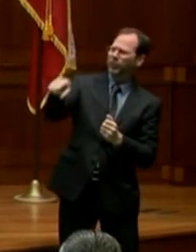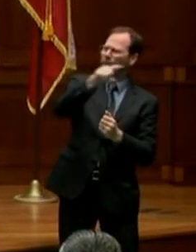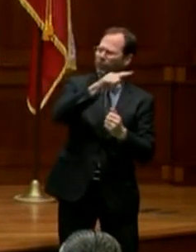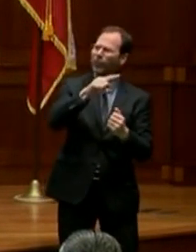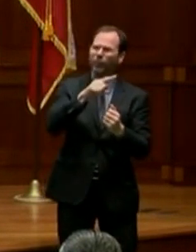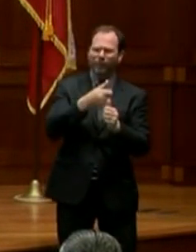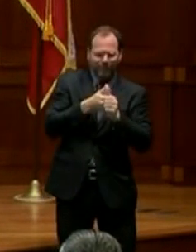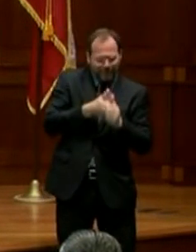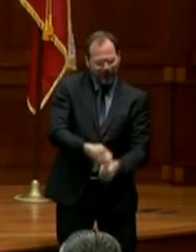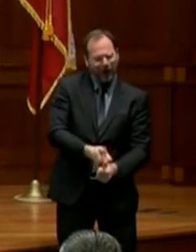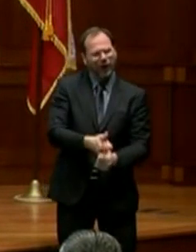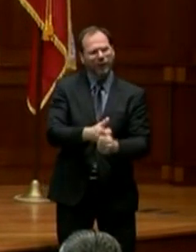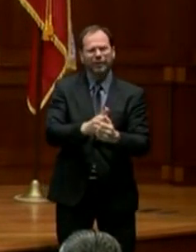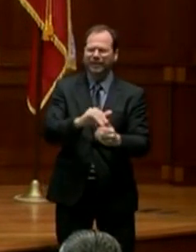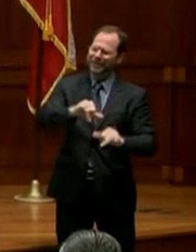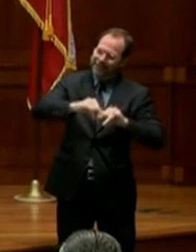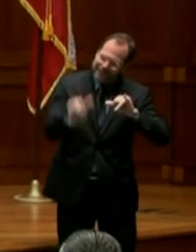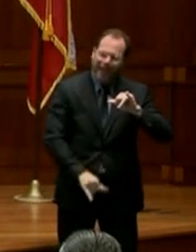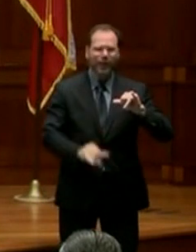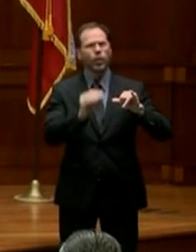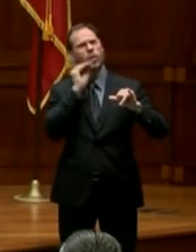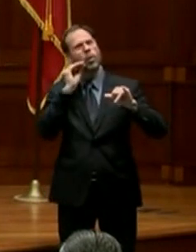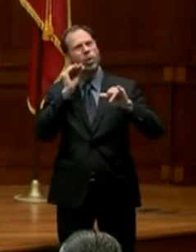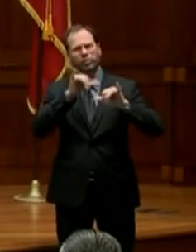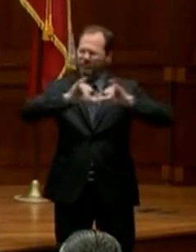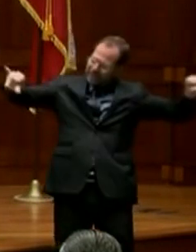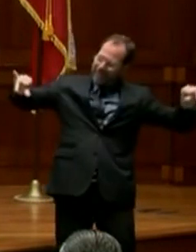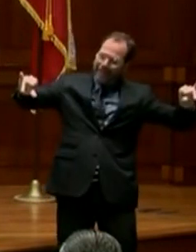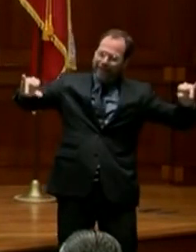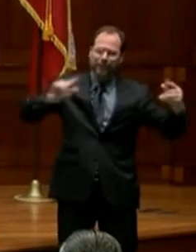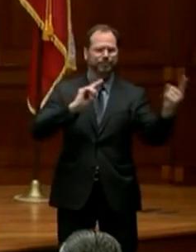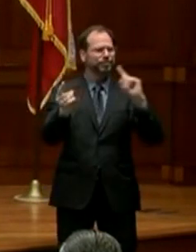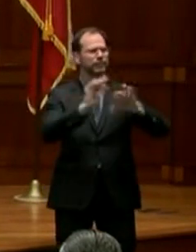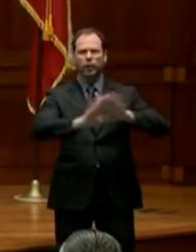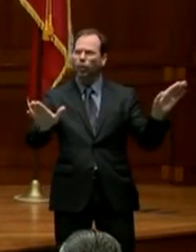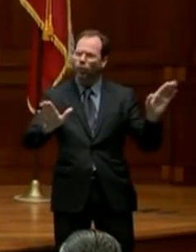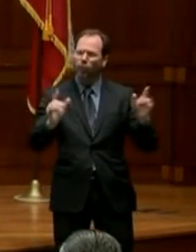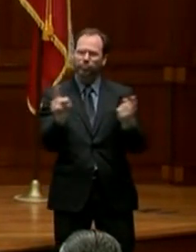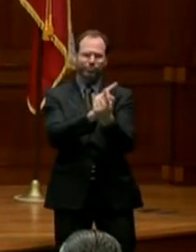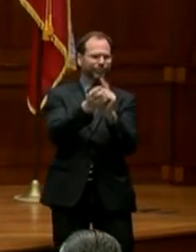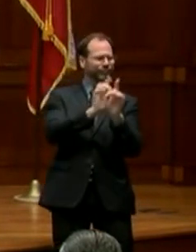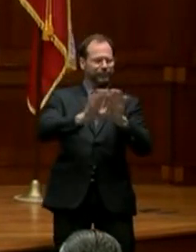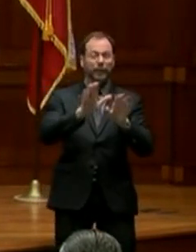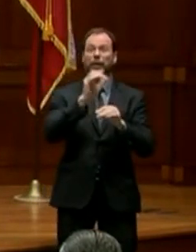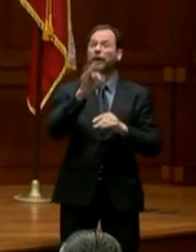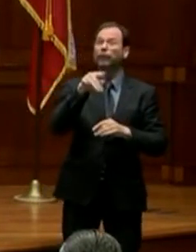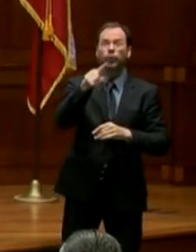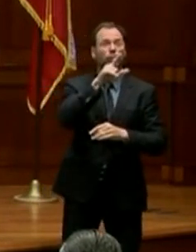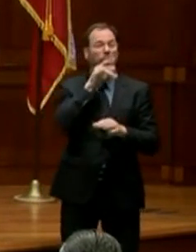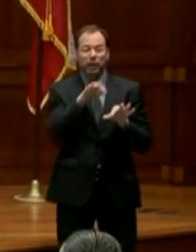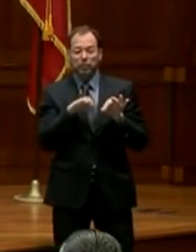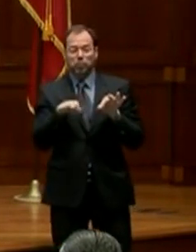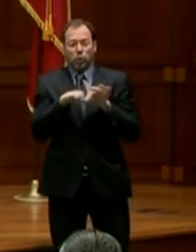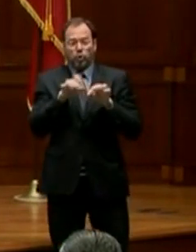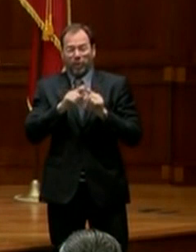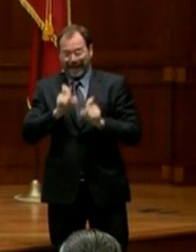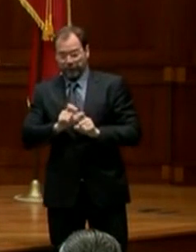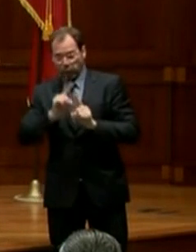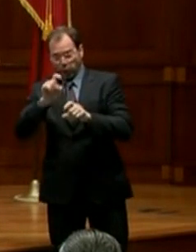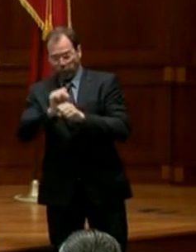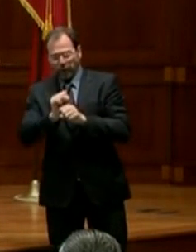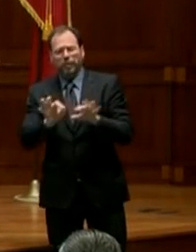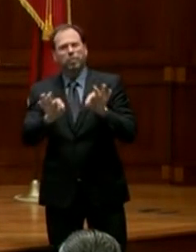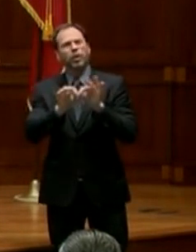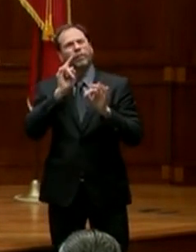are applying these stay at home policies. If you're not involved in providing essential services, it's so important for